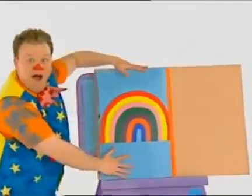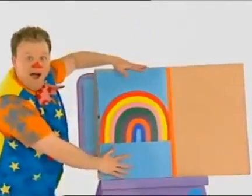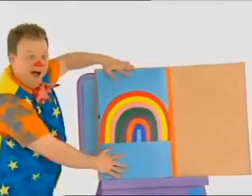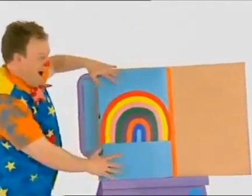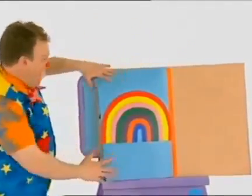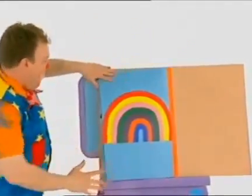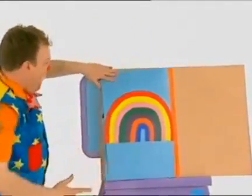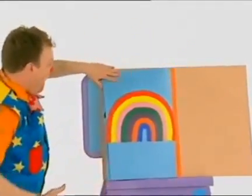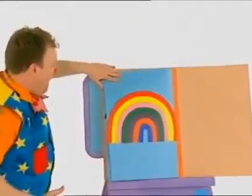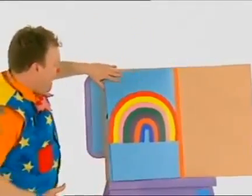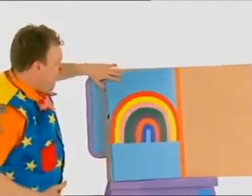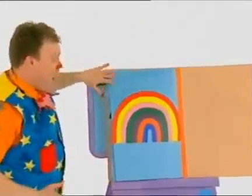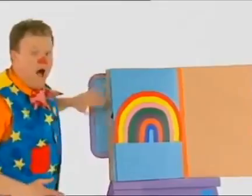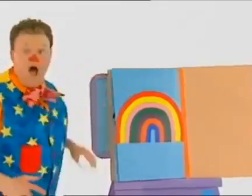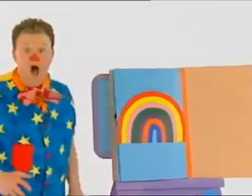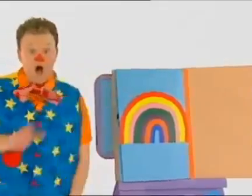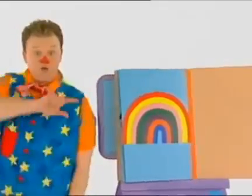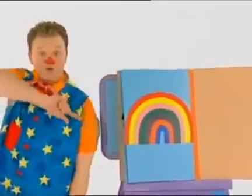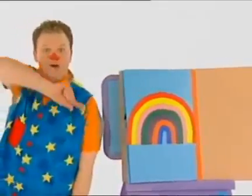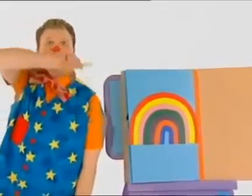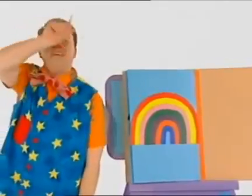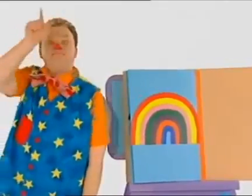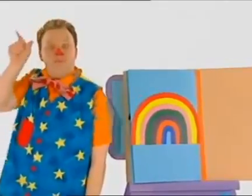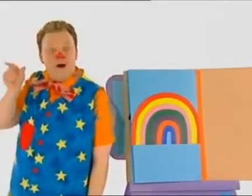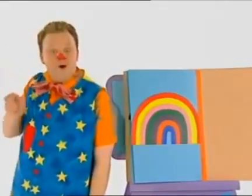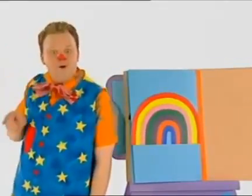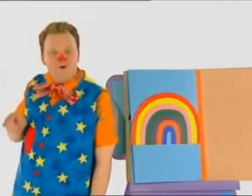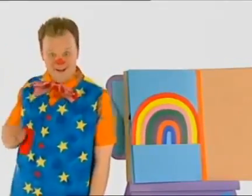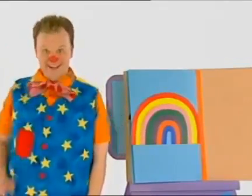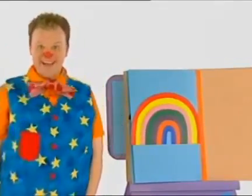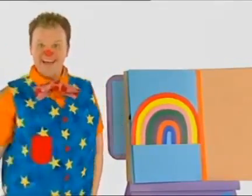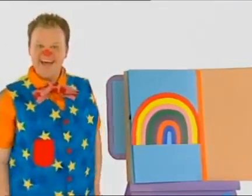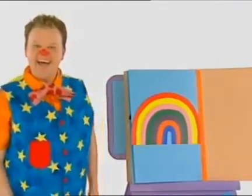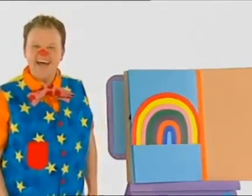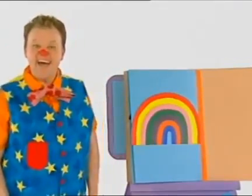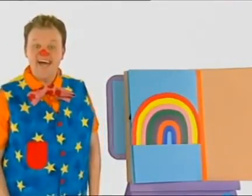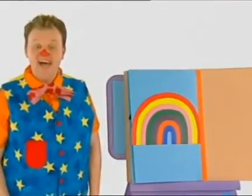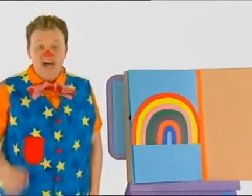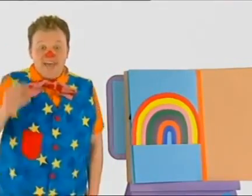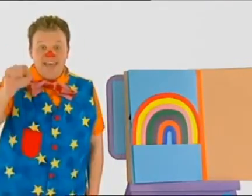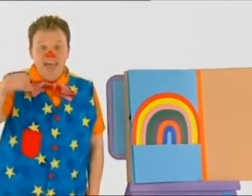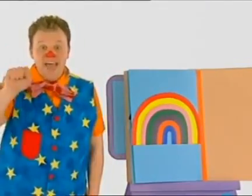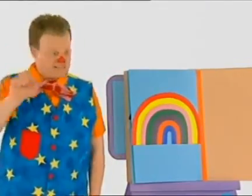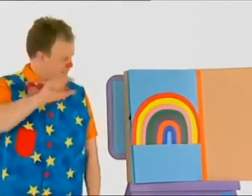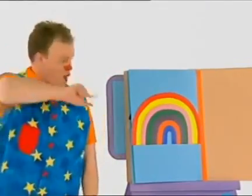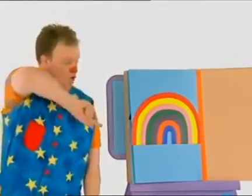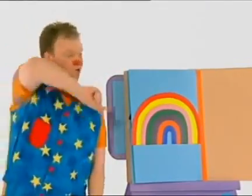What's that, Mr. Tumble? A rainbow. A rainbow. A Yes. A